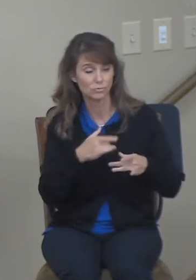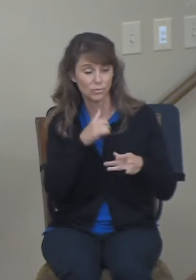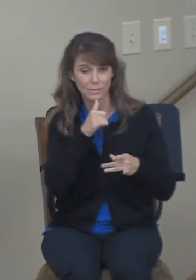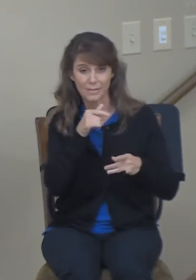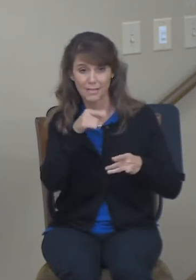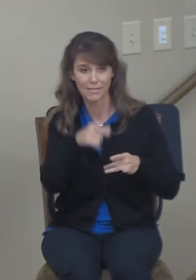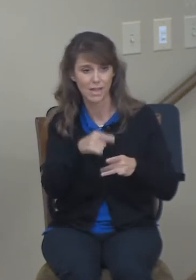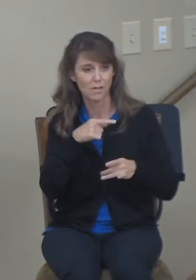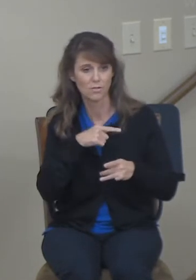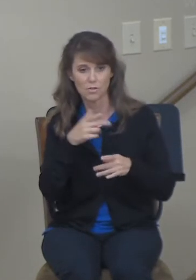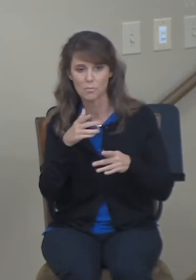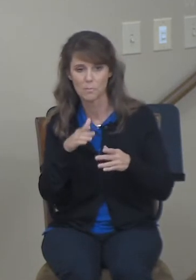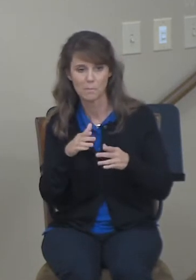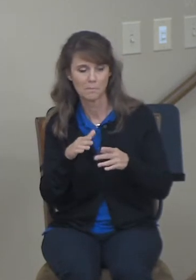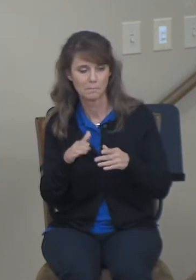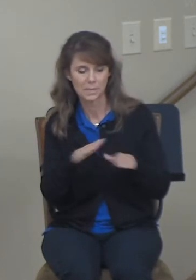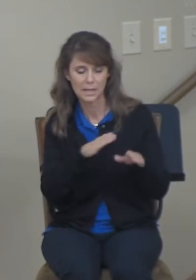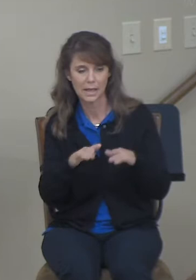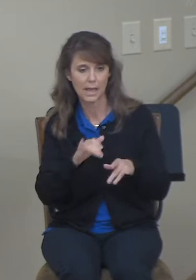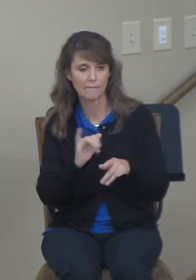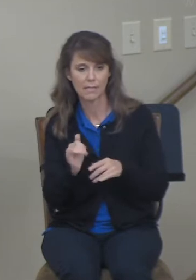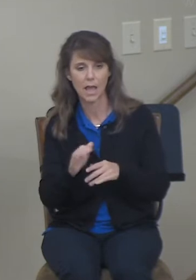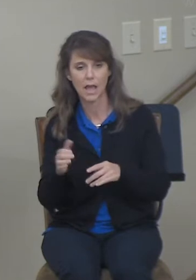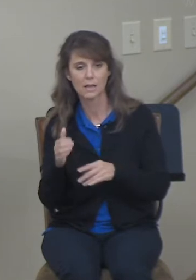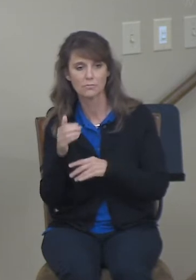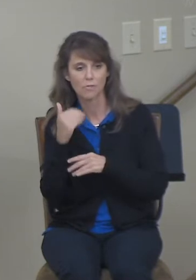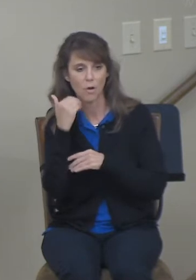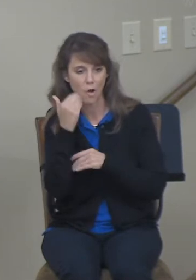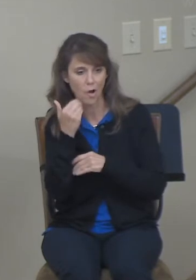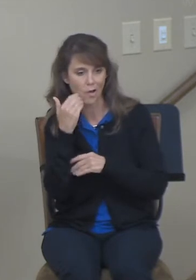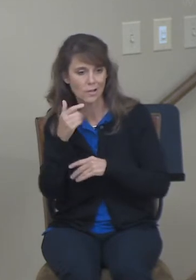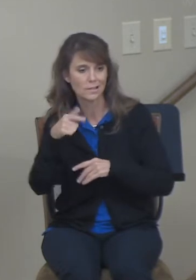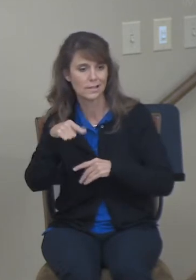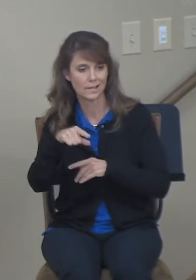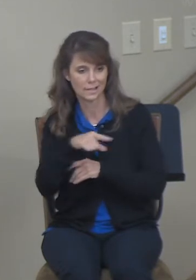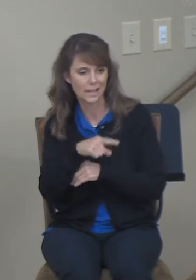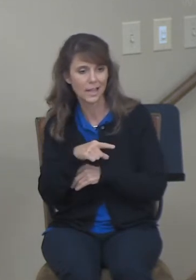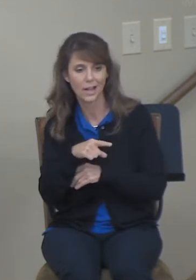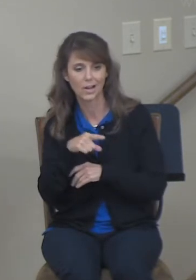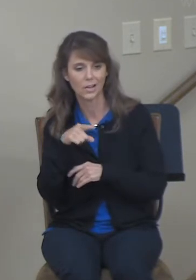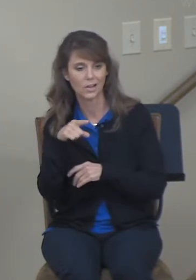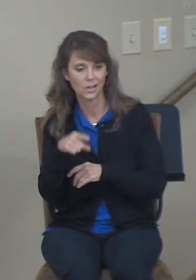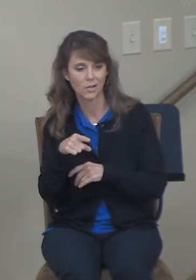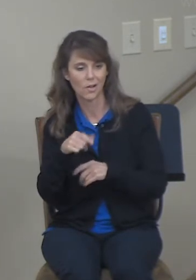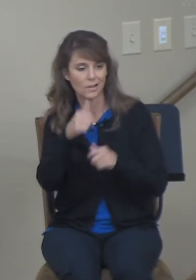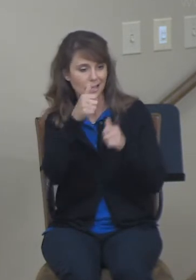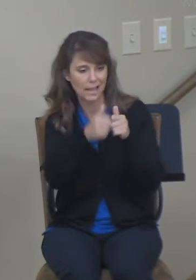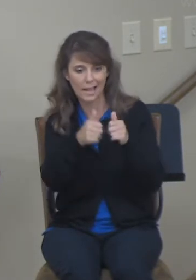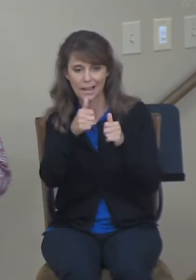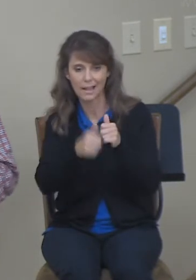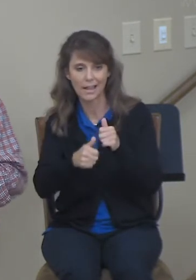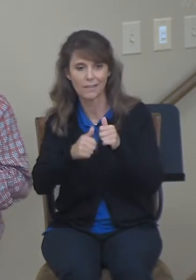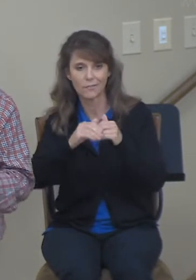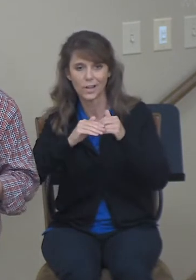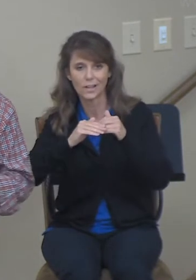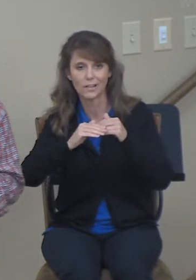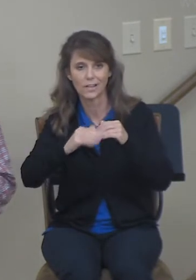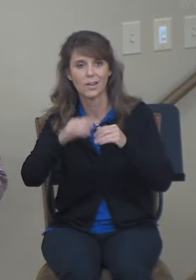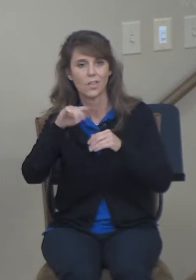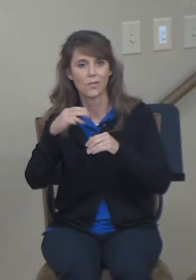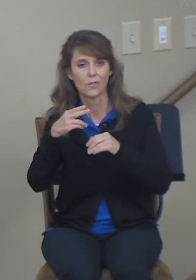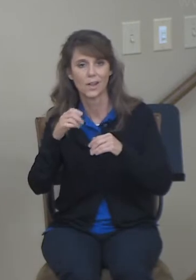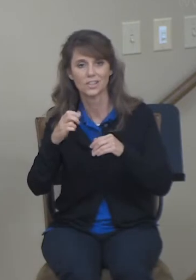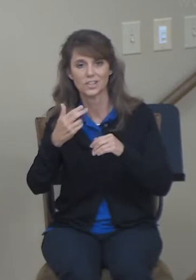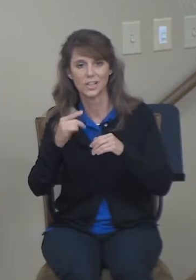played the harlot forsaking your God. You have loved harlots' earnings on every threshing floor. It seemed like that